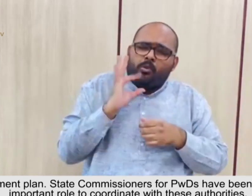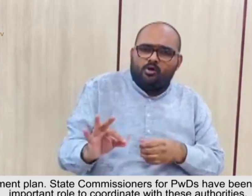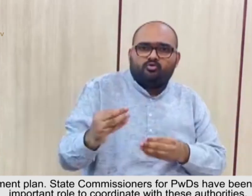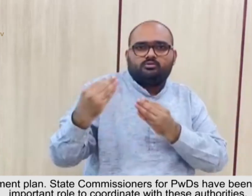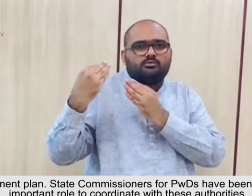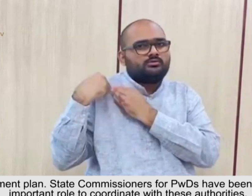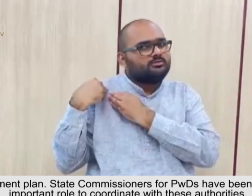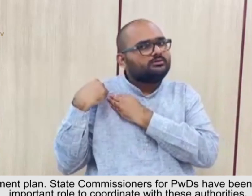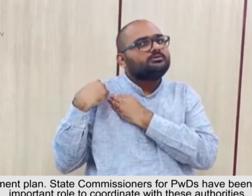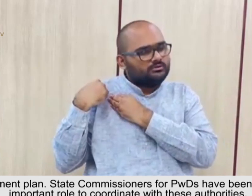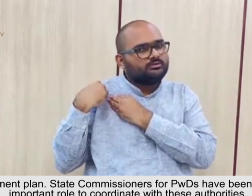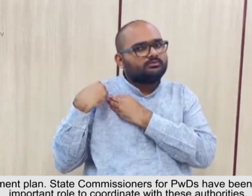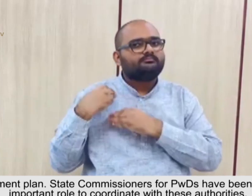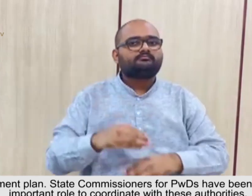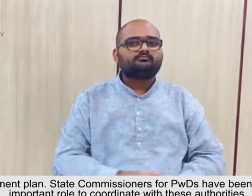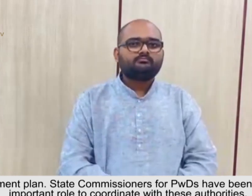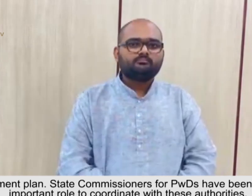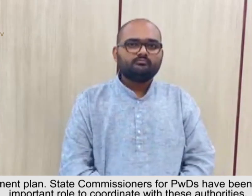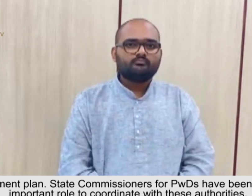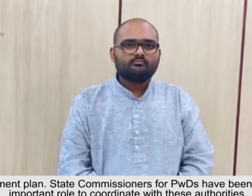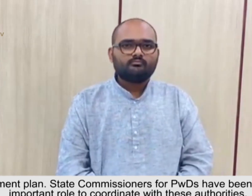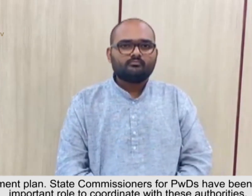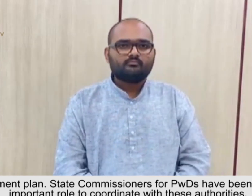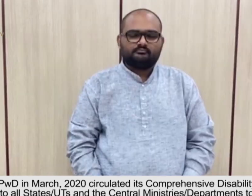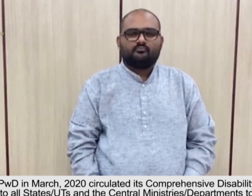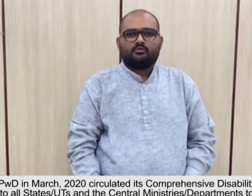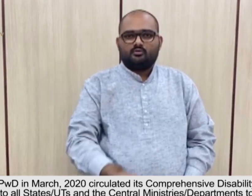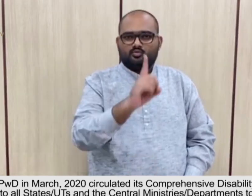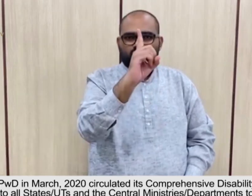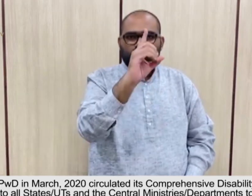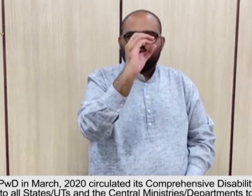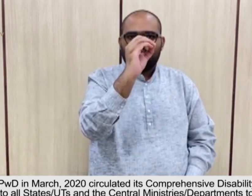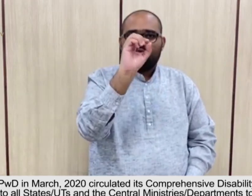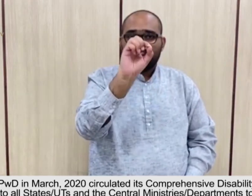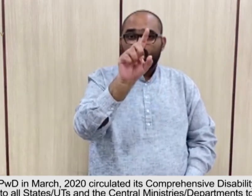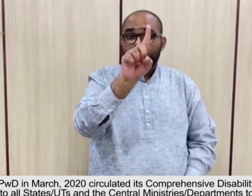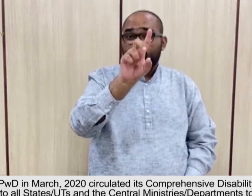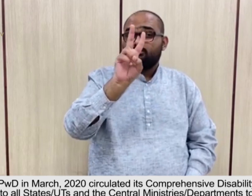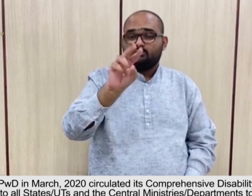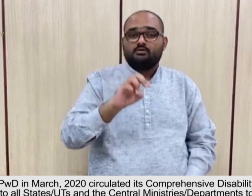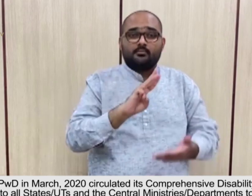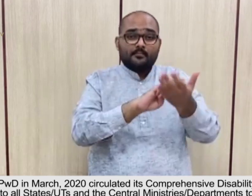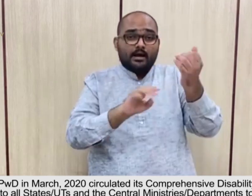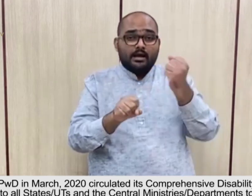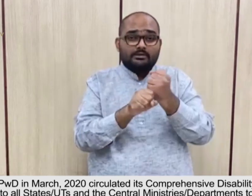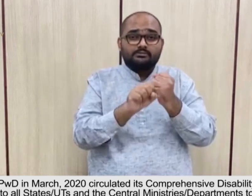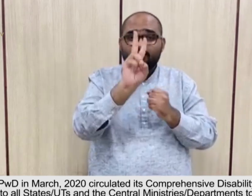to coordinate with these authorities. 10.12